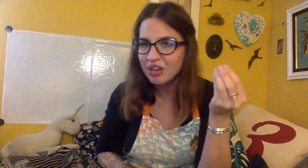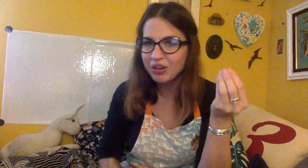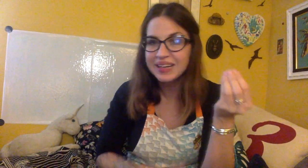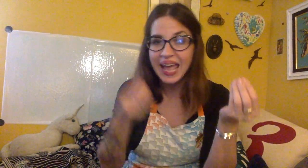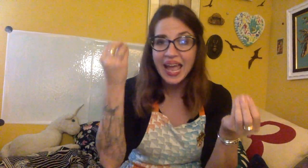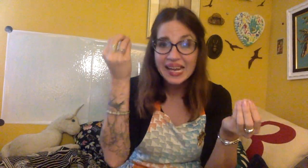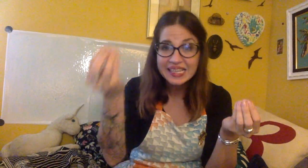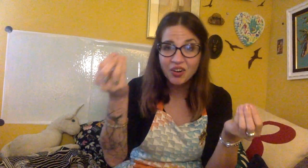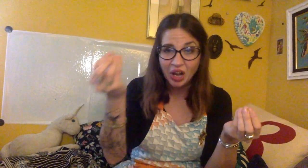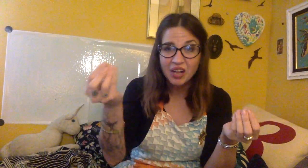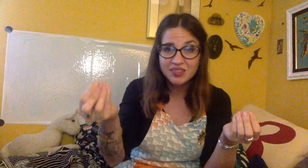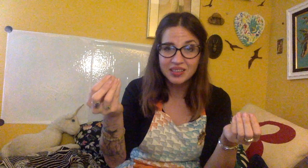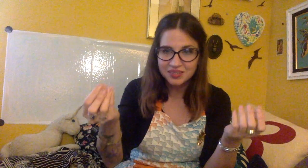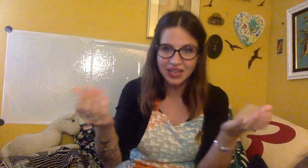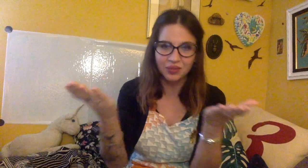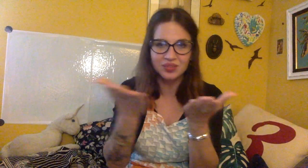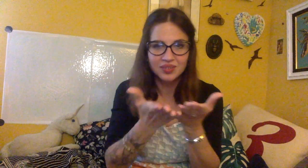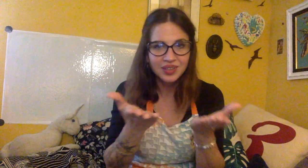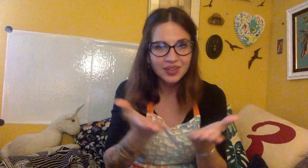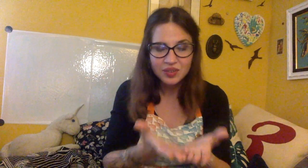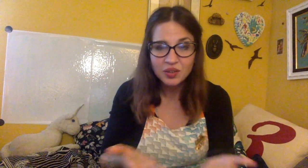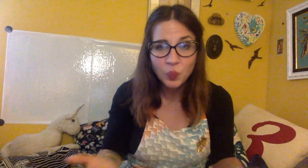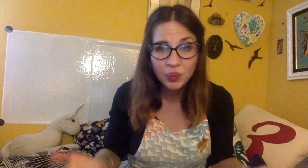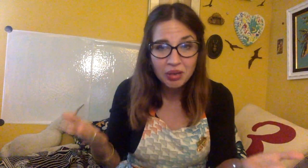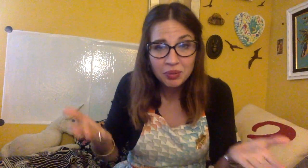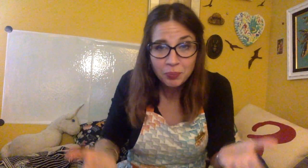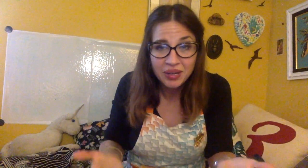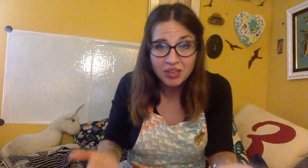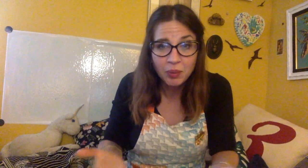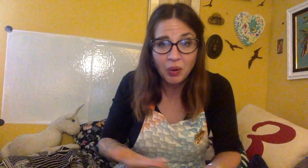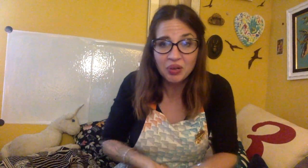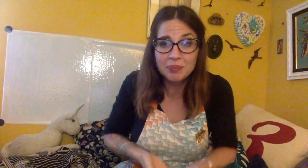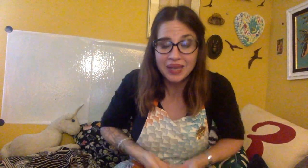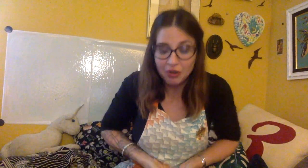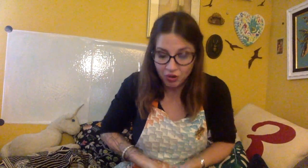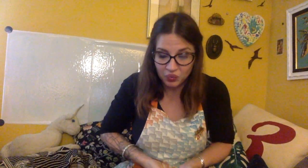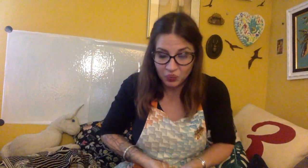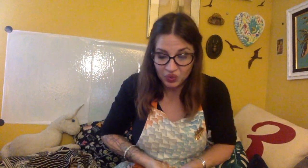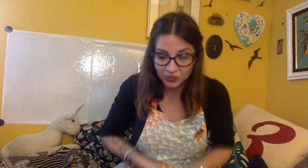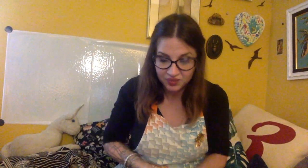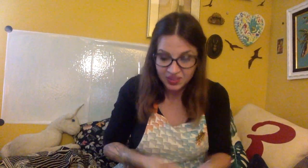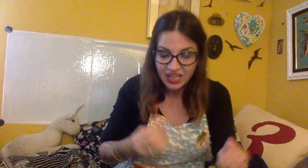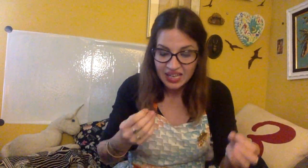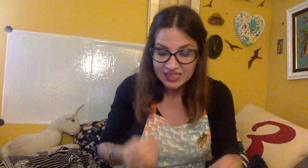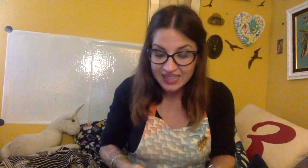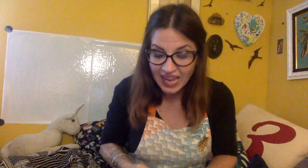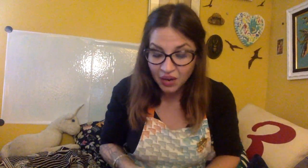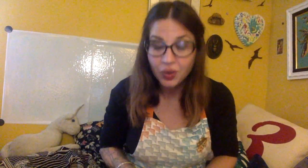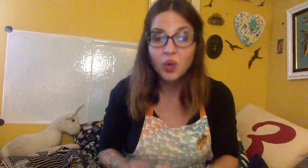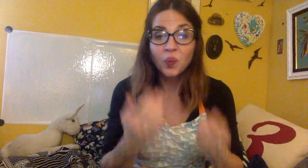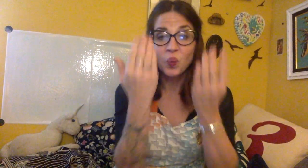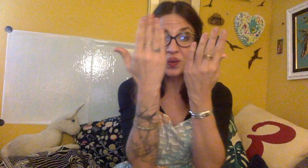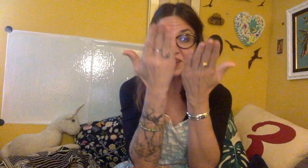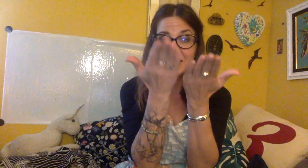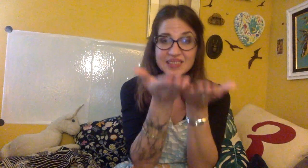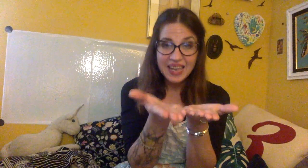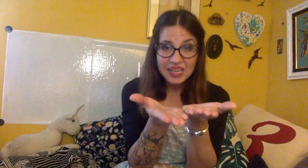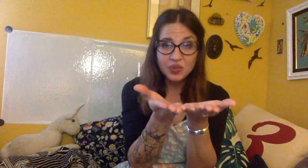are and adding our onset sounds. Look at, we were able to break them apart and make our own words. Now, we're going to take the